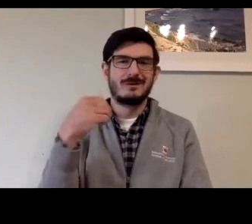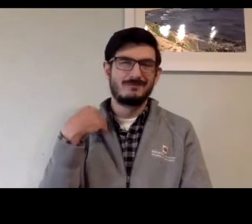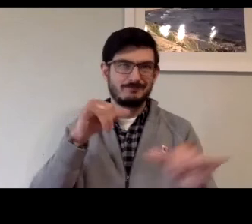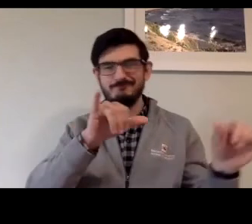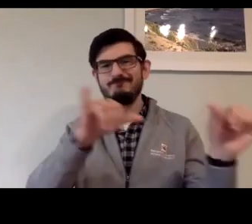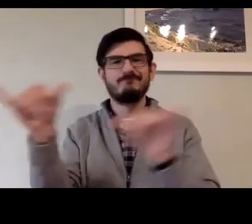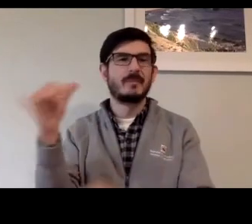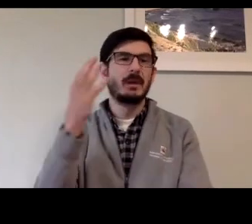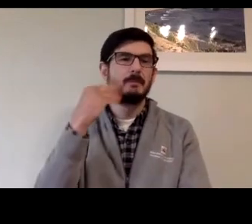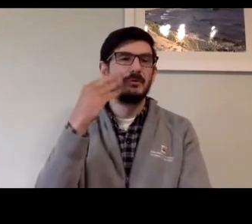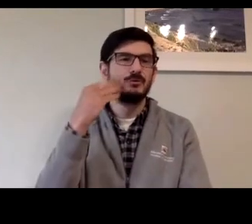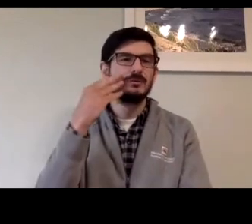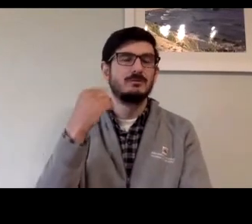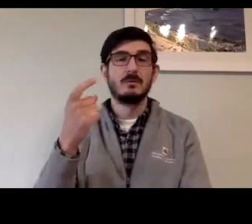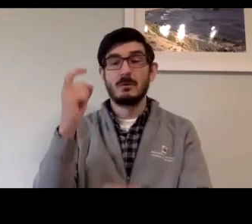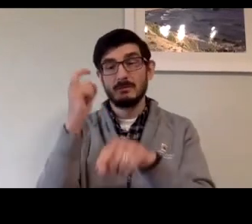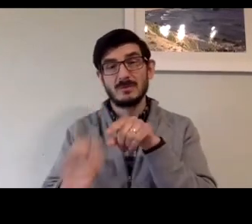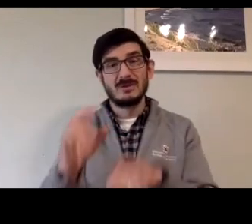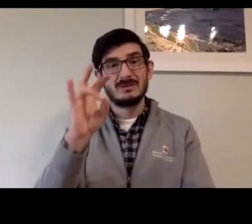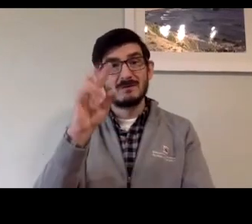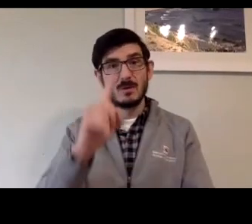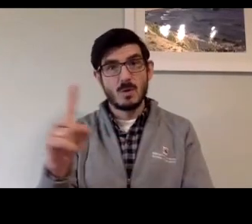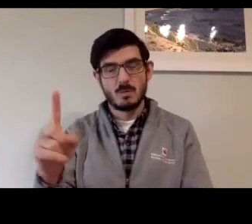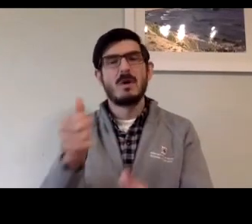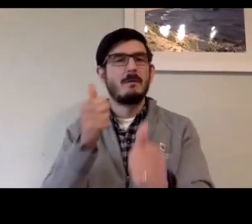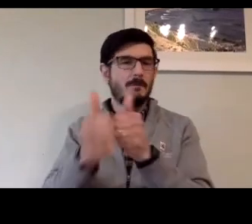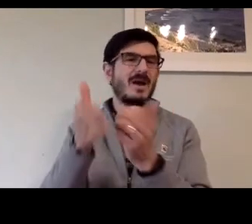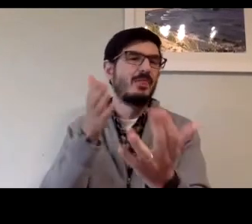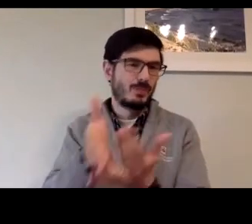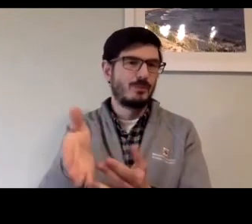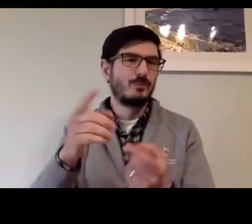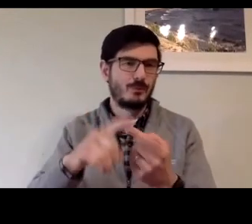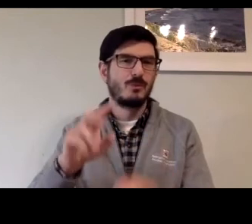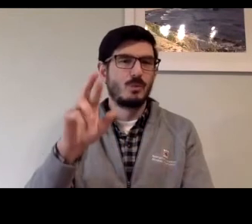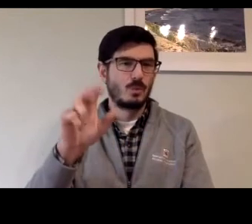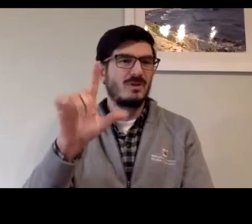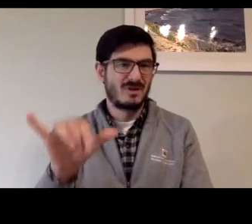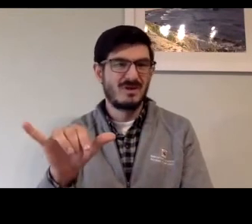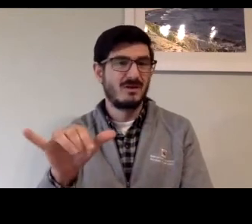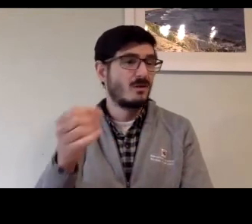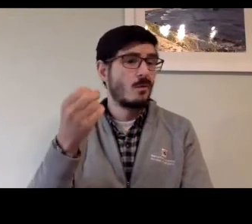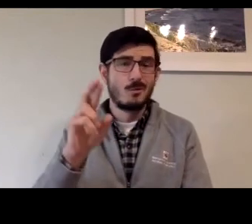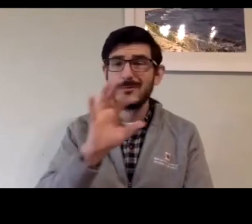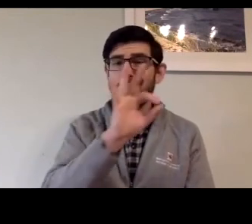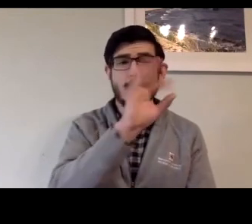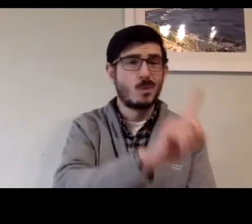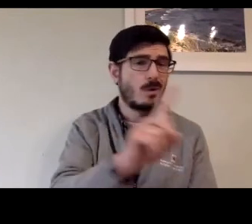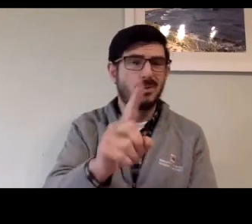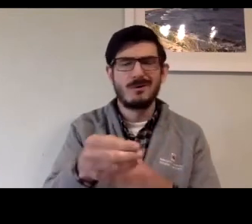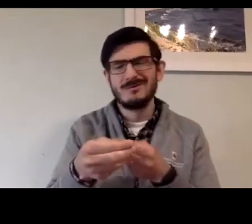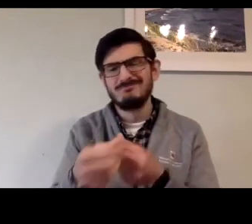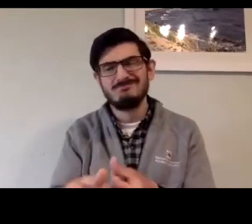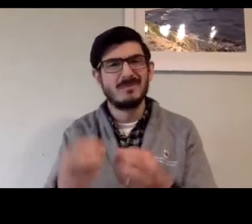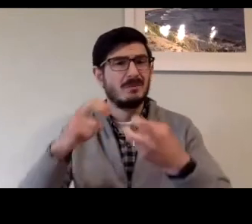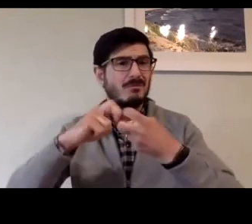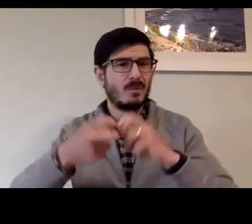among all carriers, there has to be a common experience. 7-1-1 has to be passed through to the